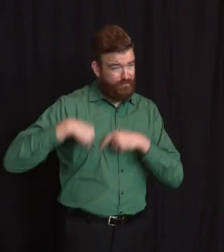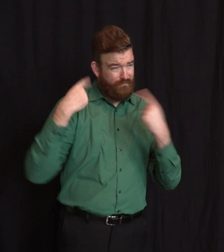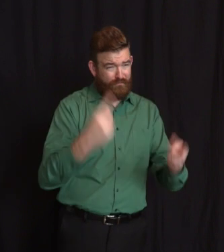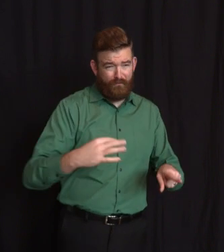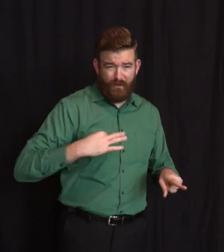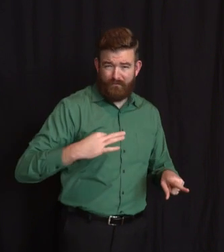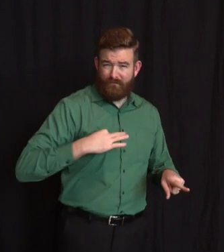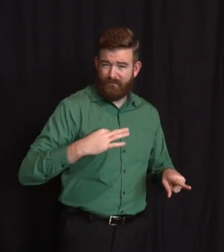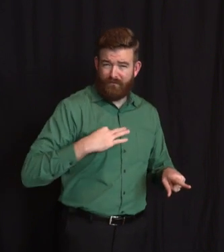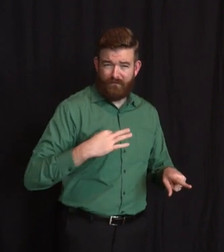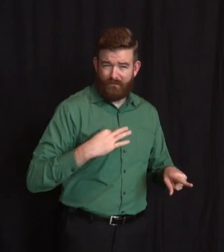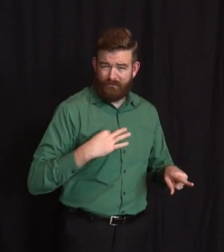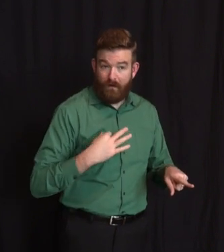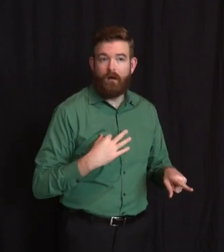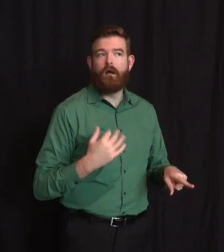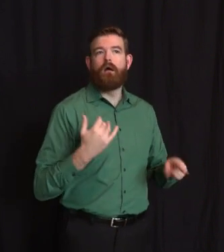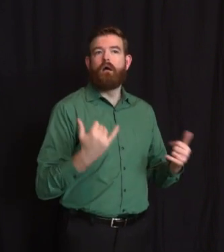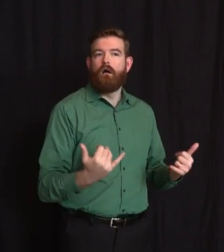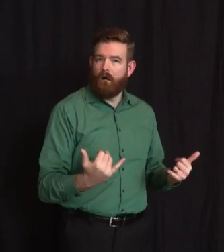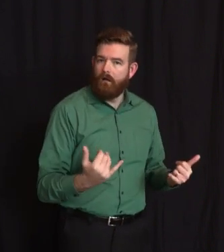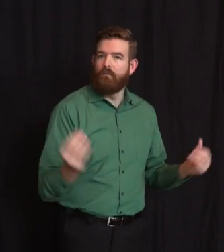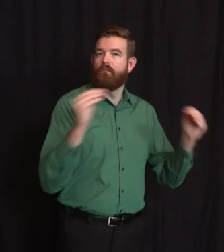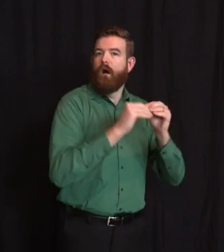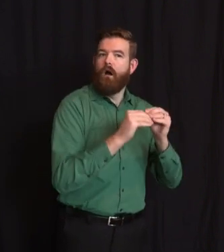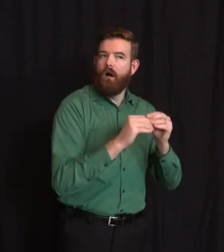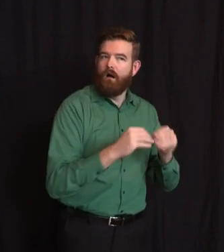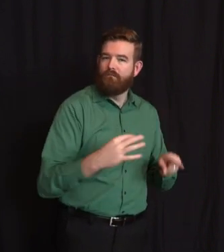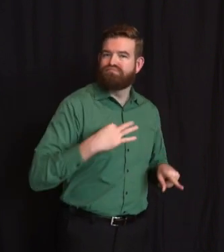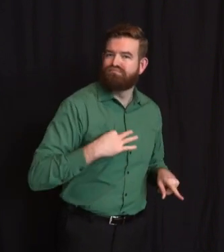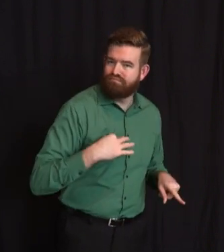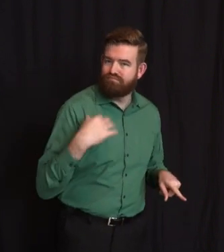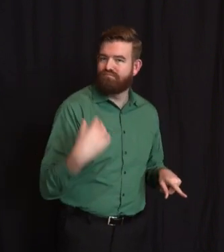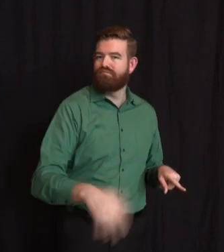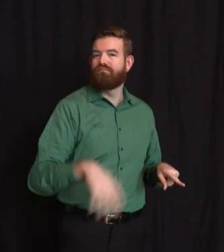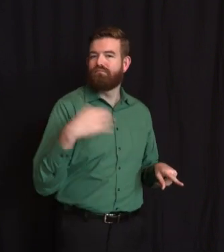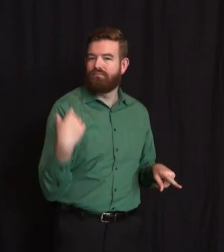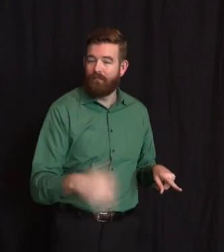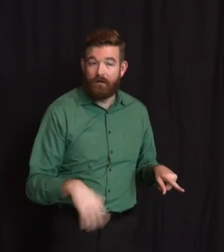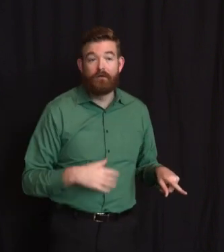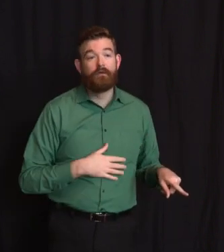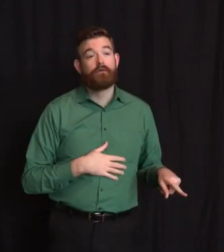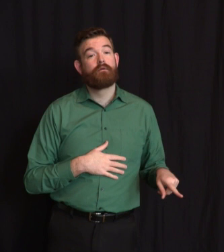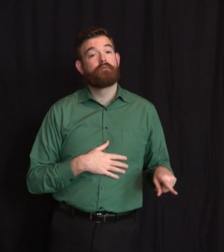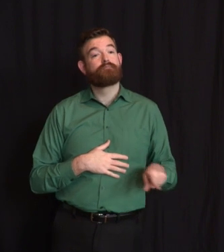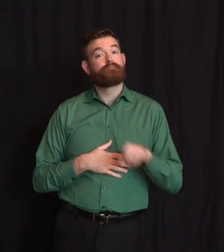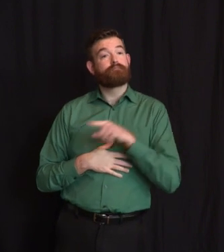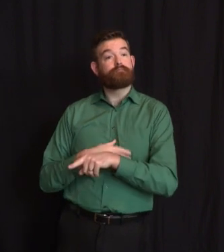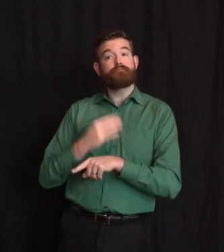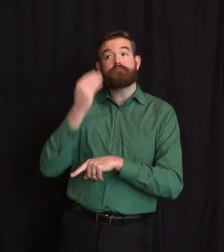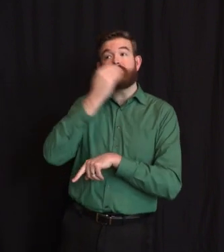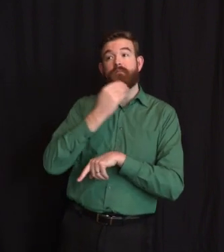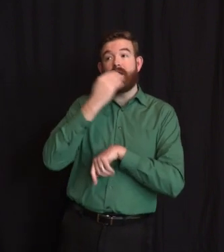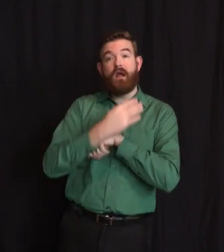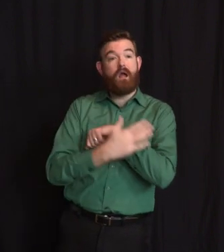And then back down in my county, Monmouth County, there's Georgetown University freshman Liam Marshall. There is Liam